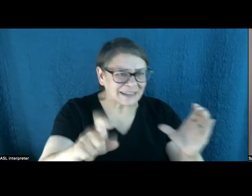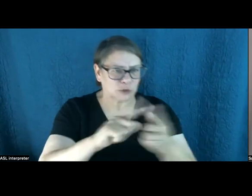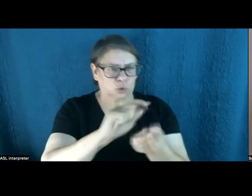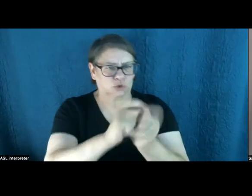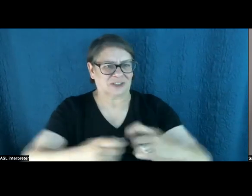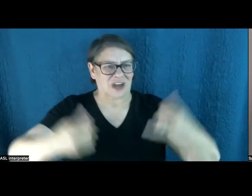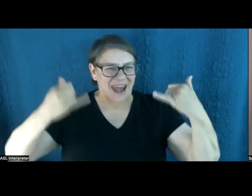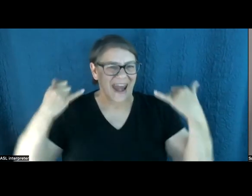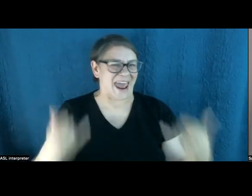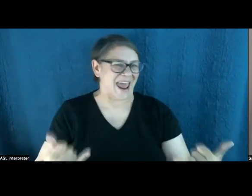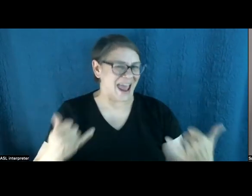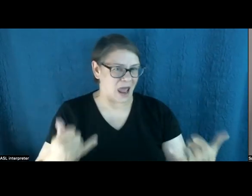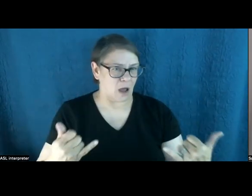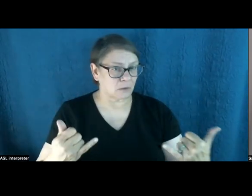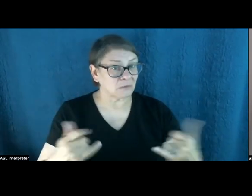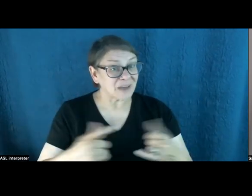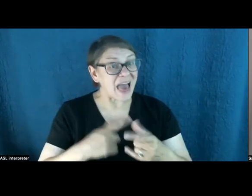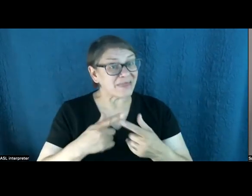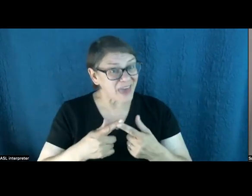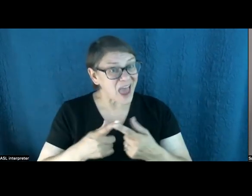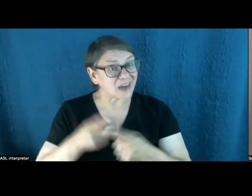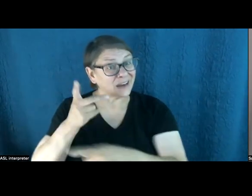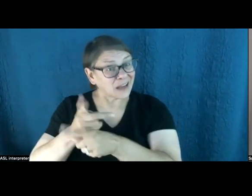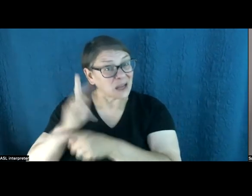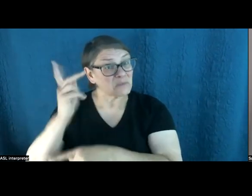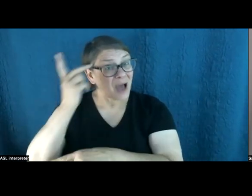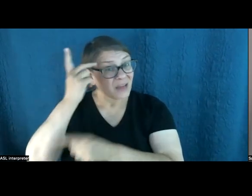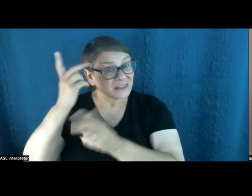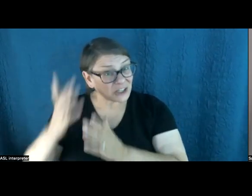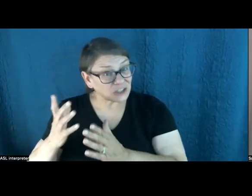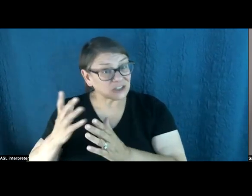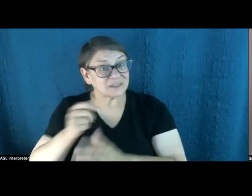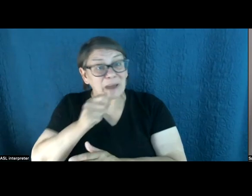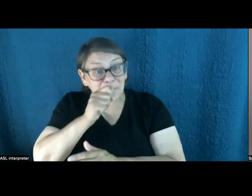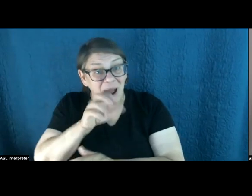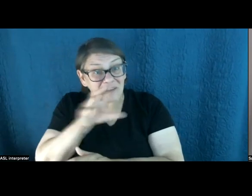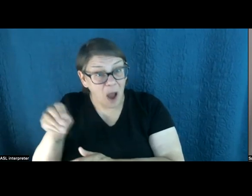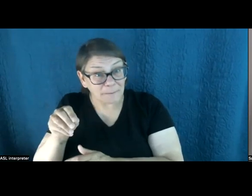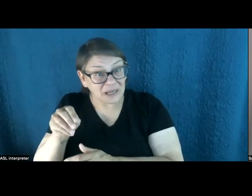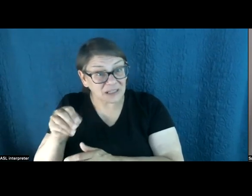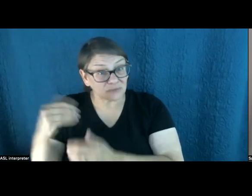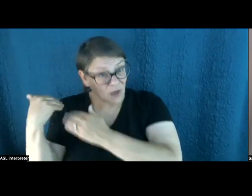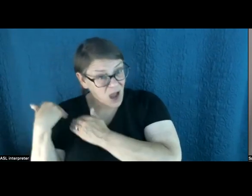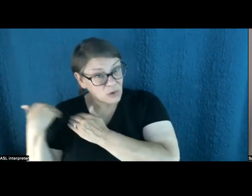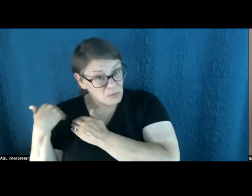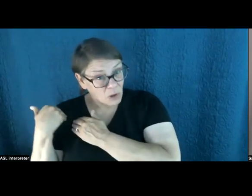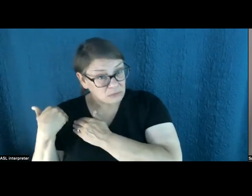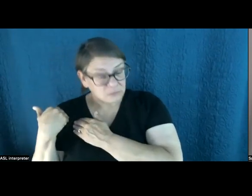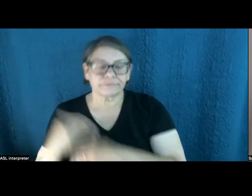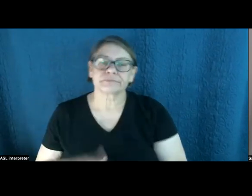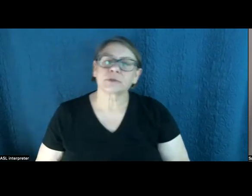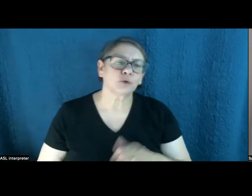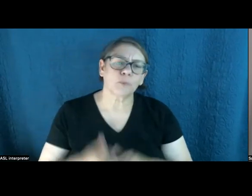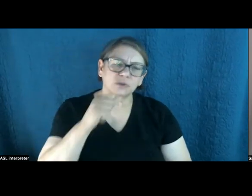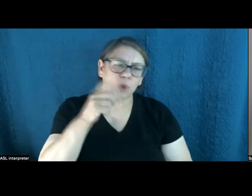it. And then actually hold politicians and government agencies and private companies accountable when they don't do that. You mostly don't